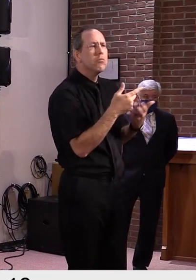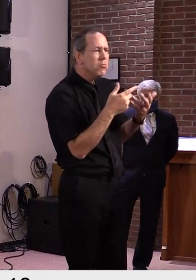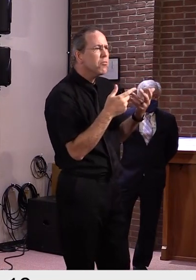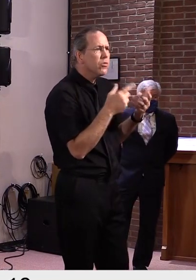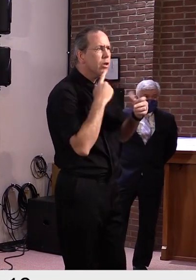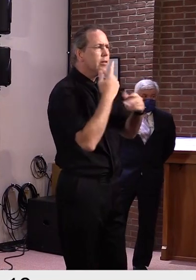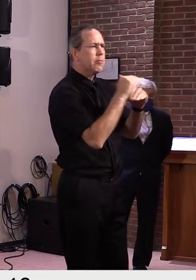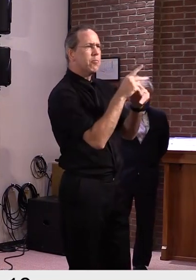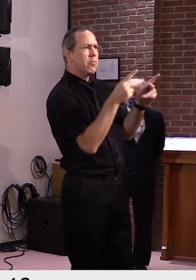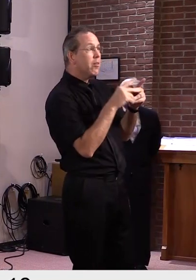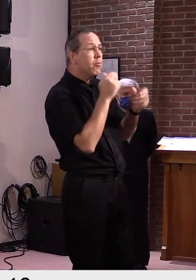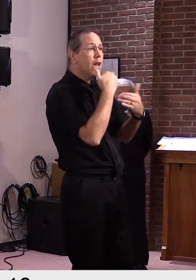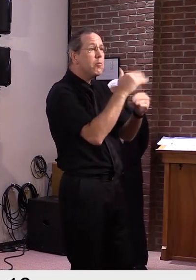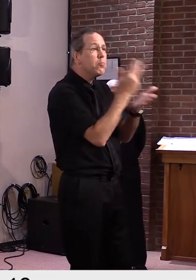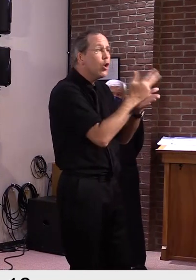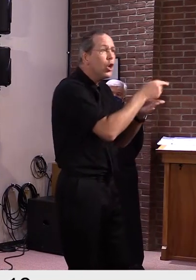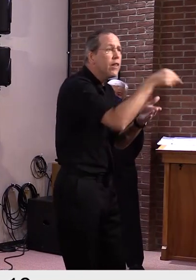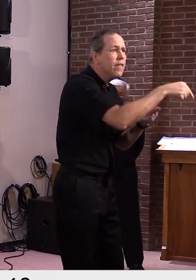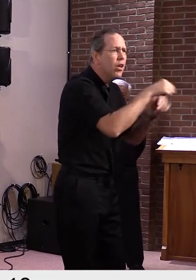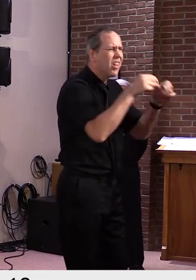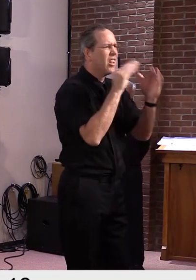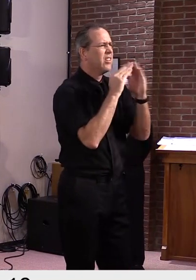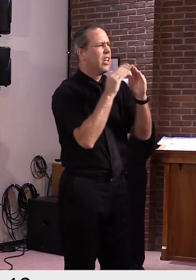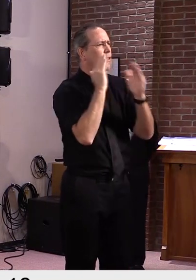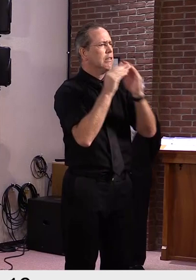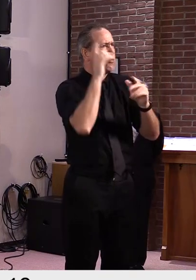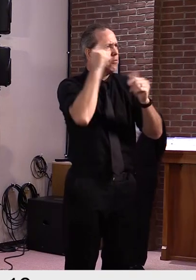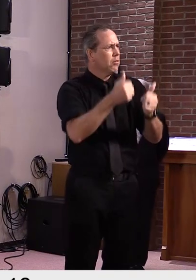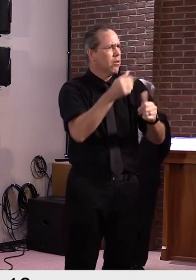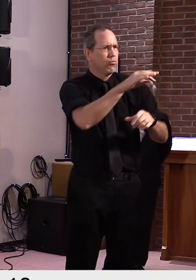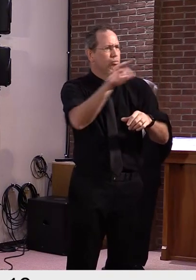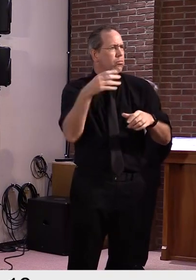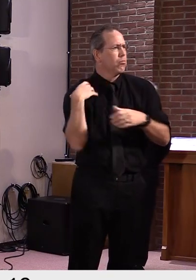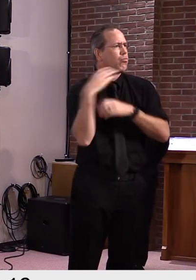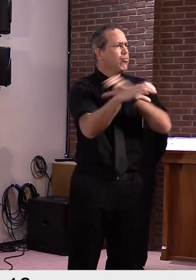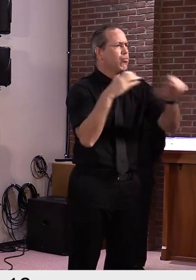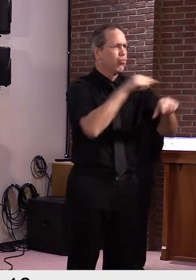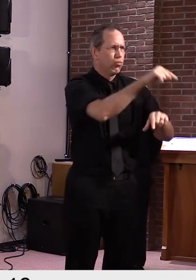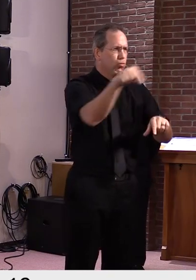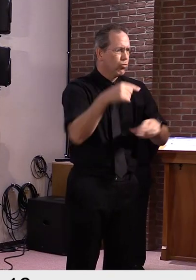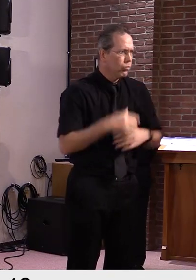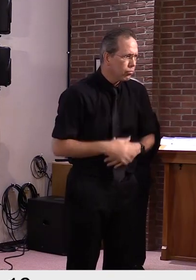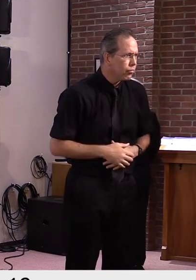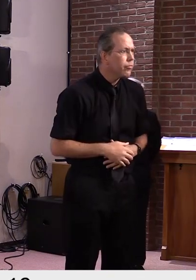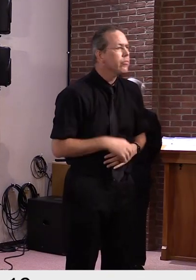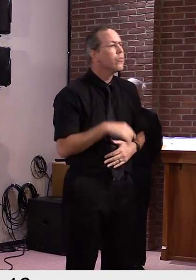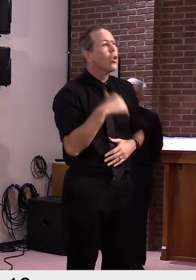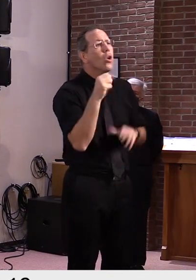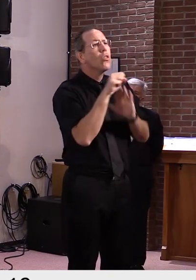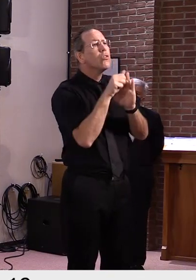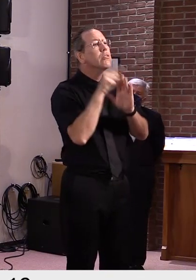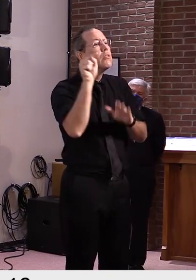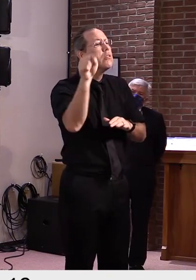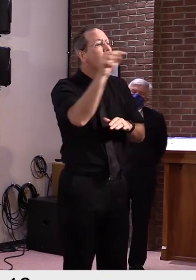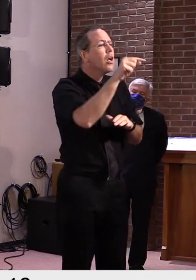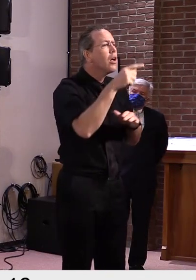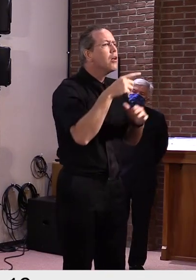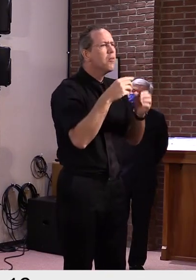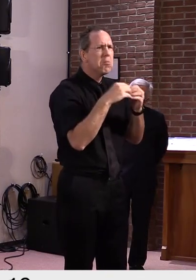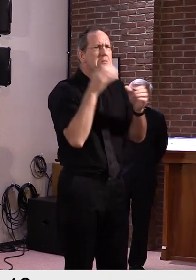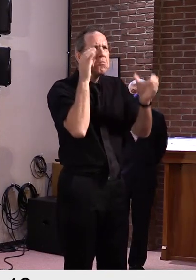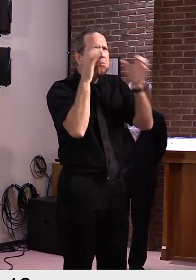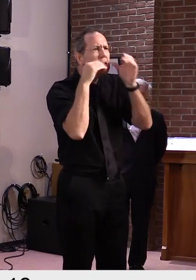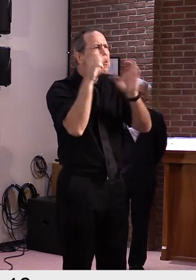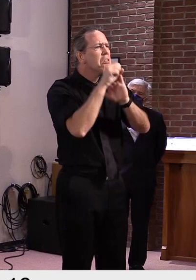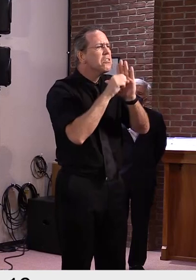case growth growth in other states and hearing from other governors about what they saw and what they did it appears